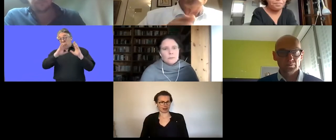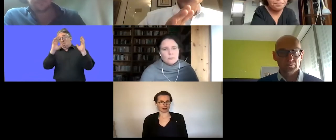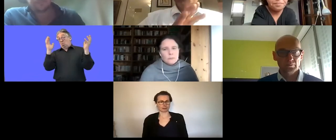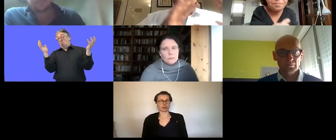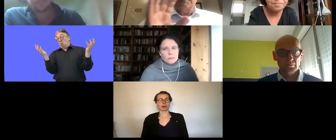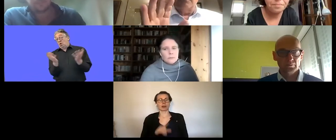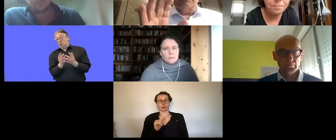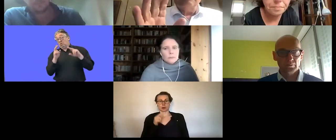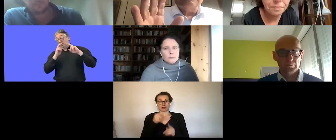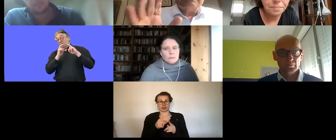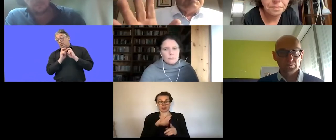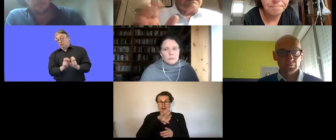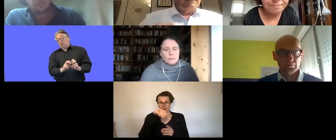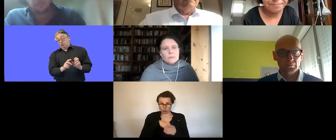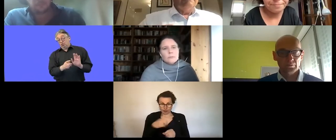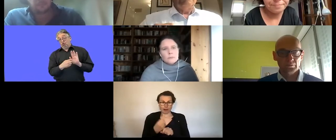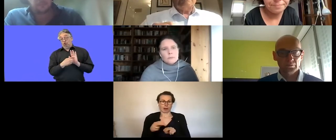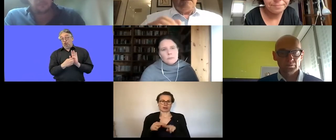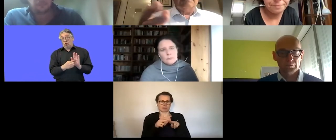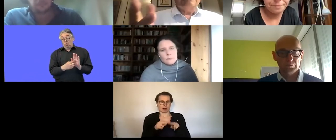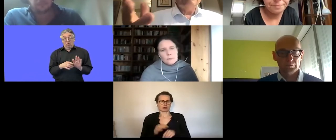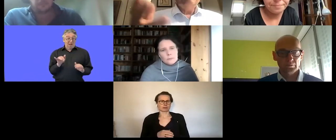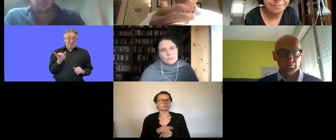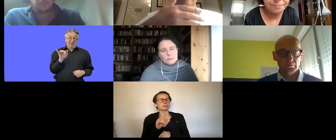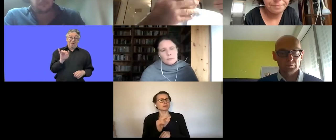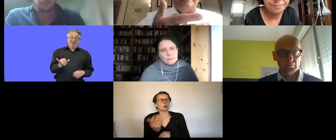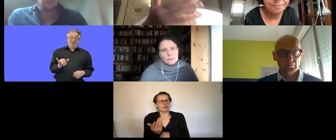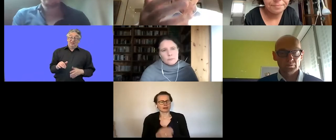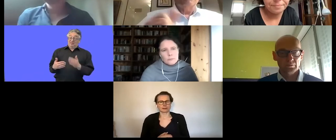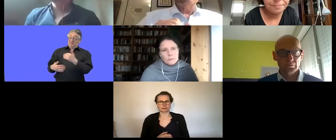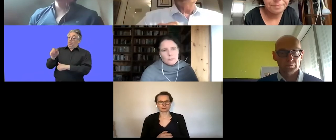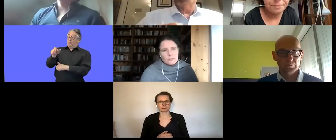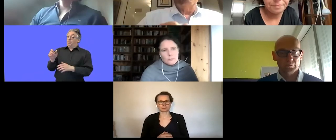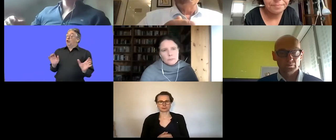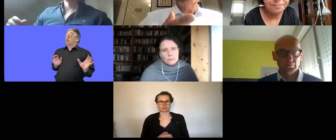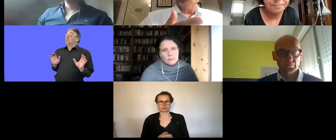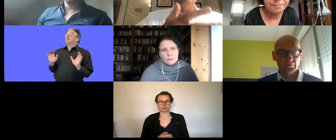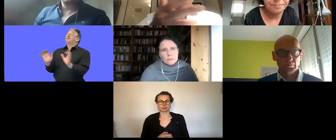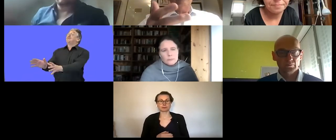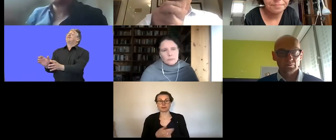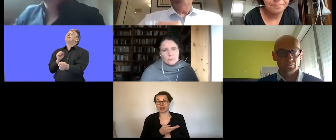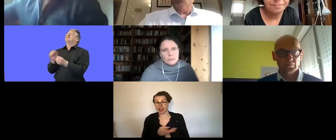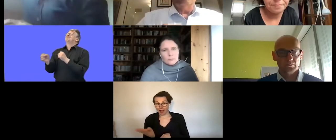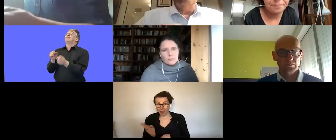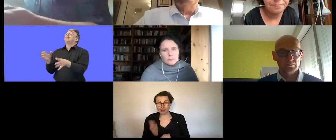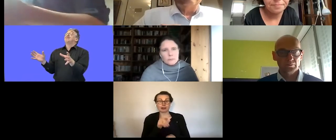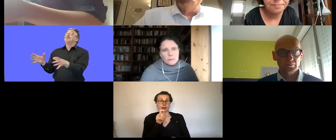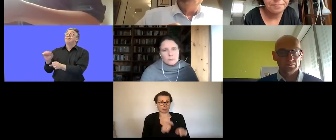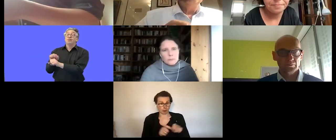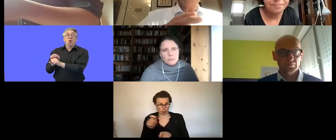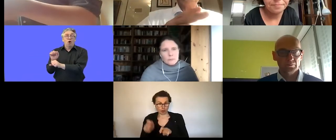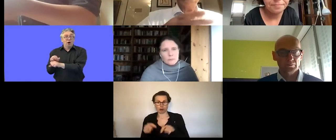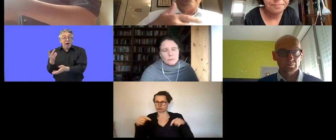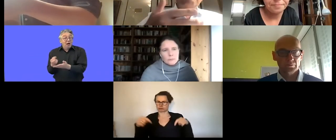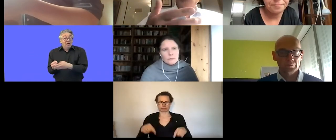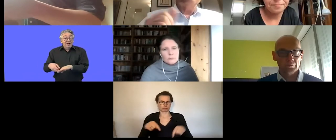is rather expensive also so what do we need inclusive labor markets but what does that particularly mean